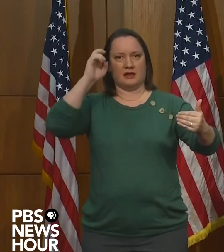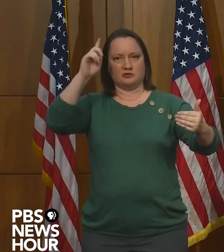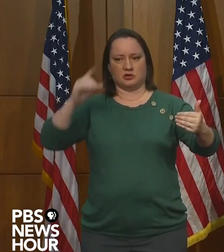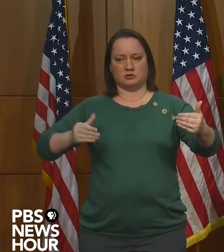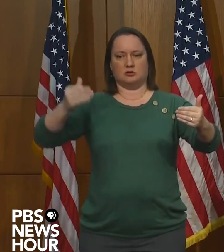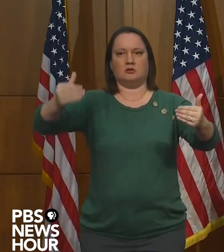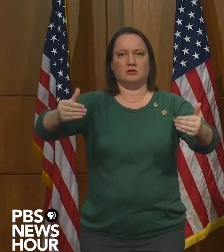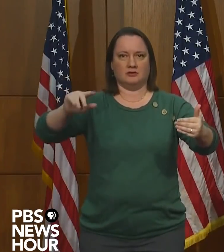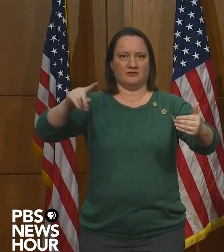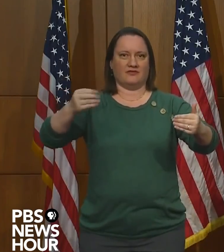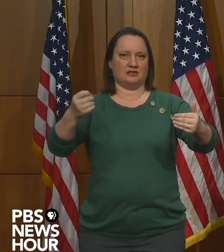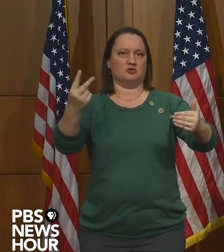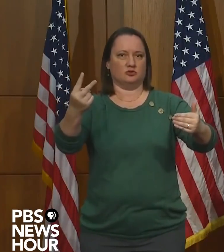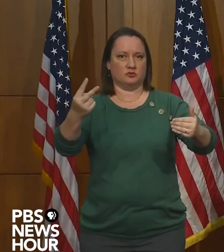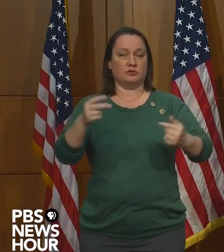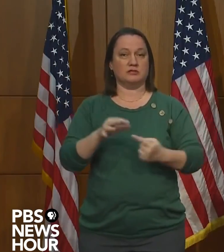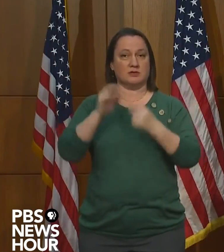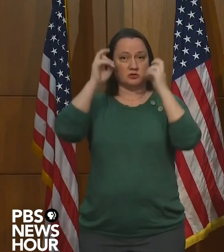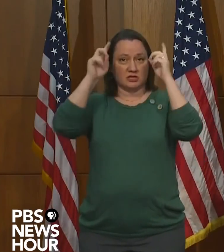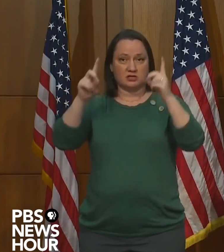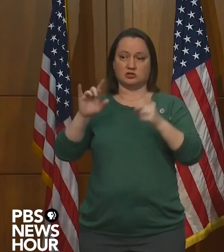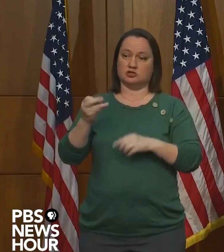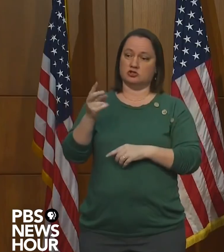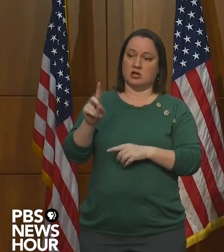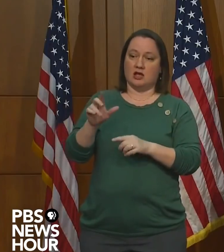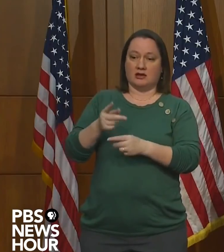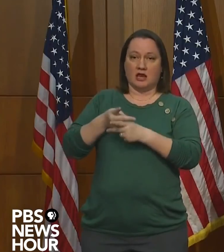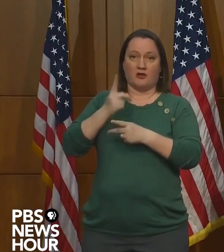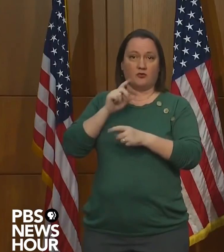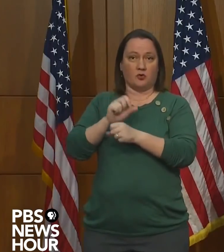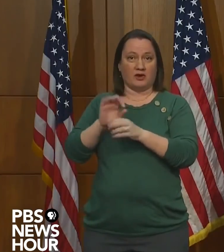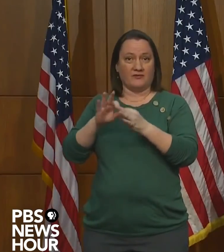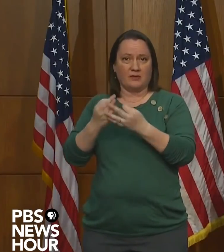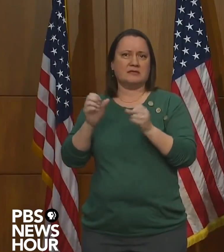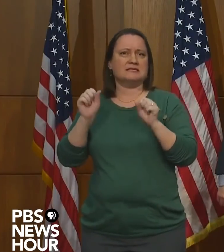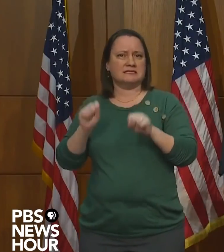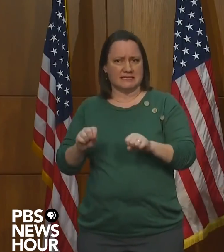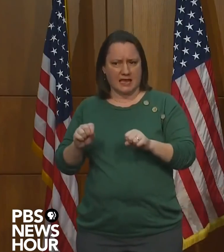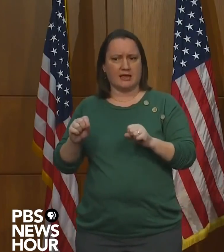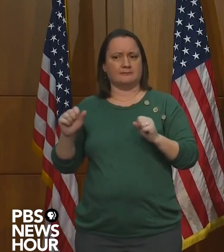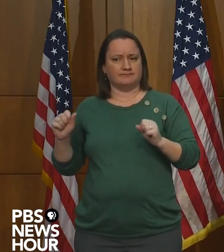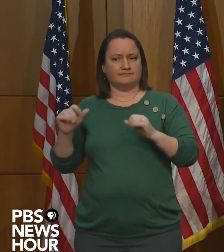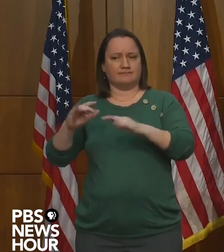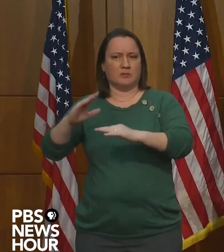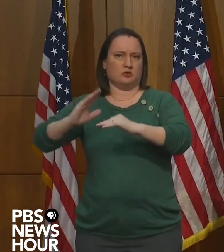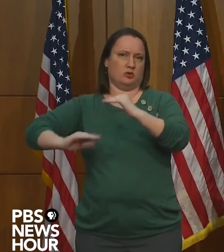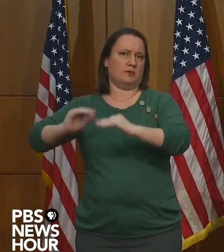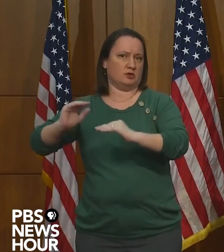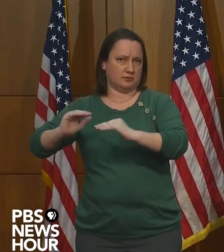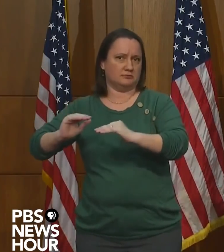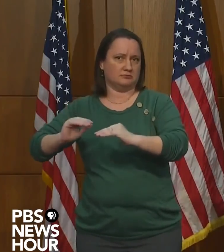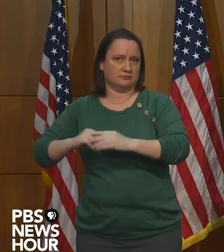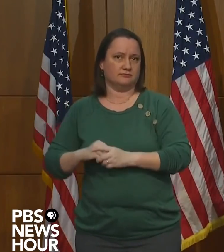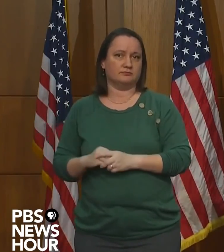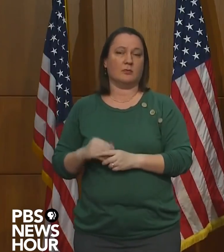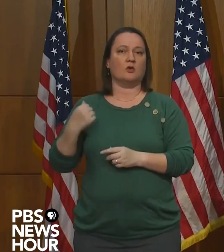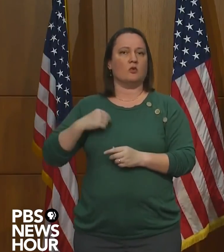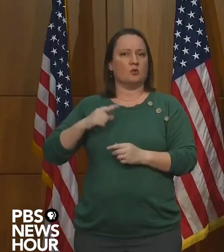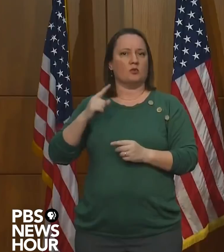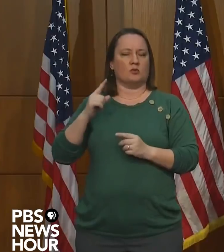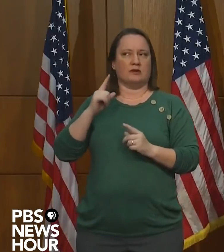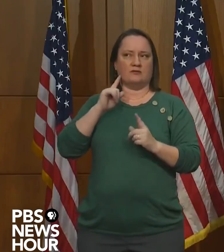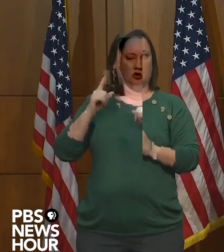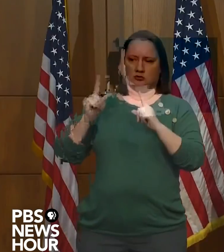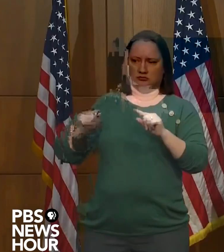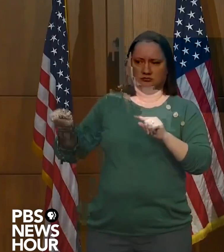and child care for working families can be done in person. We've heard from our community significant concerns about the needs of our students